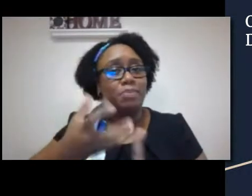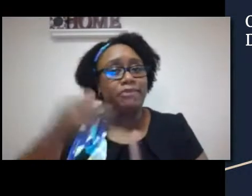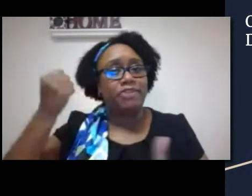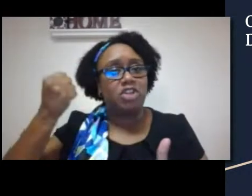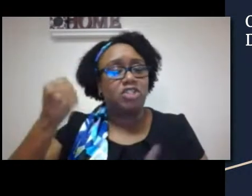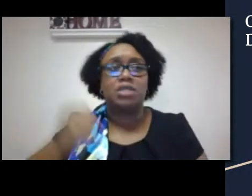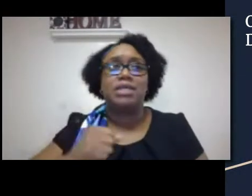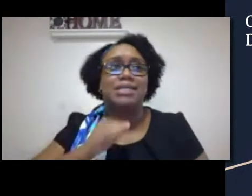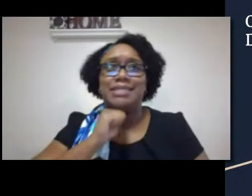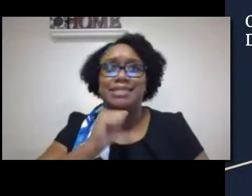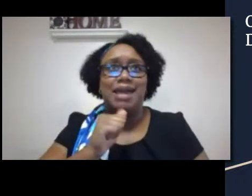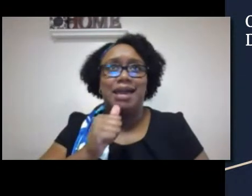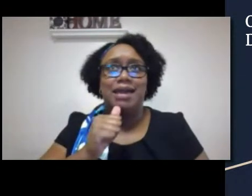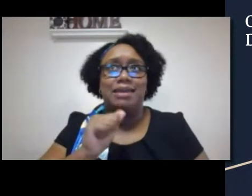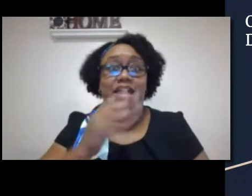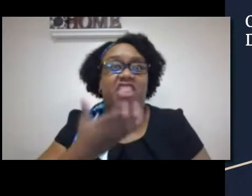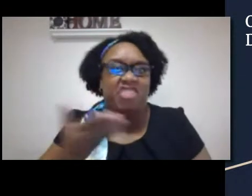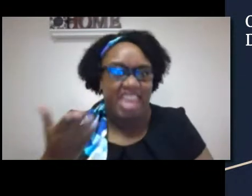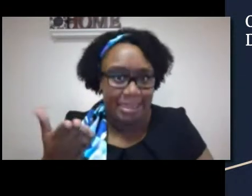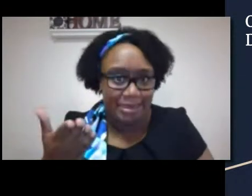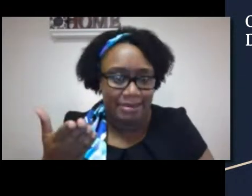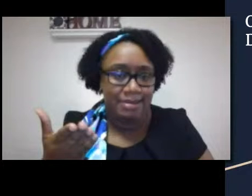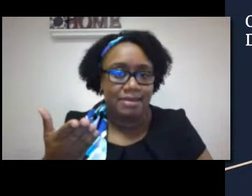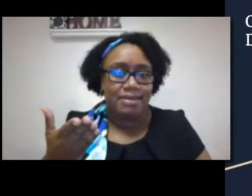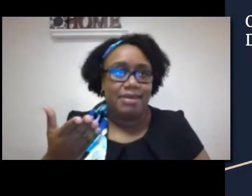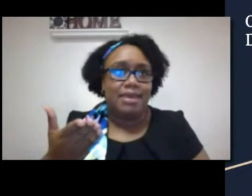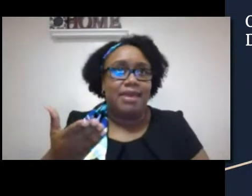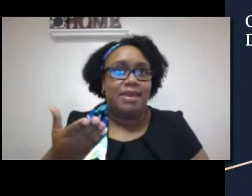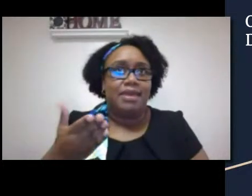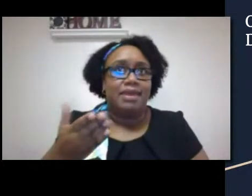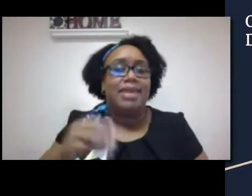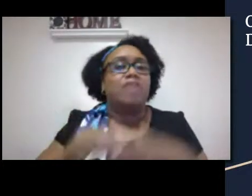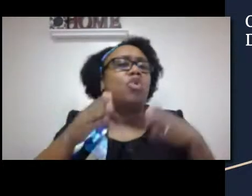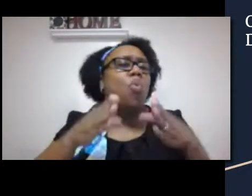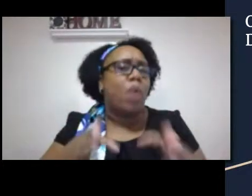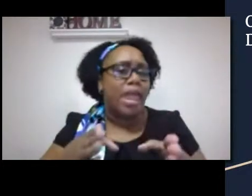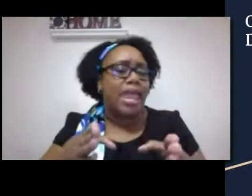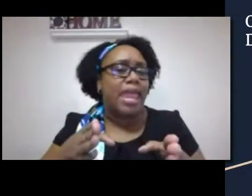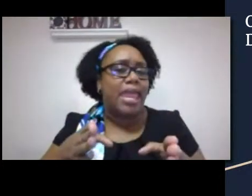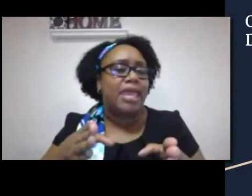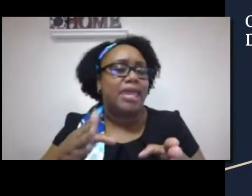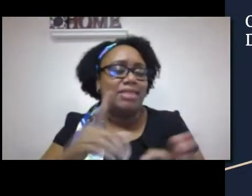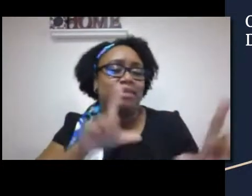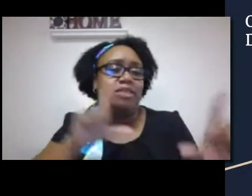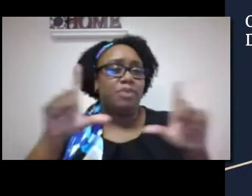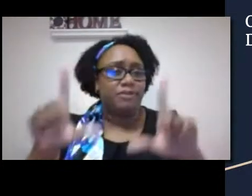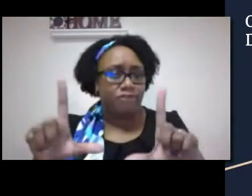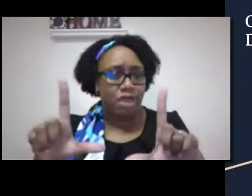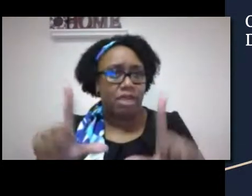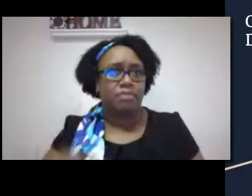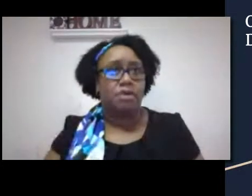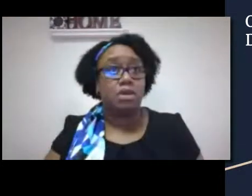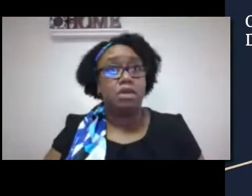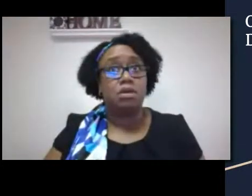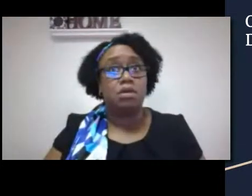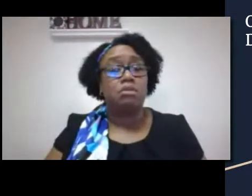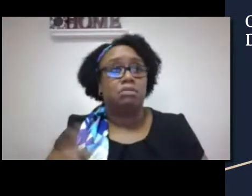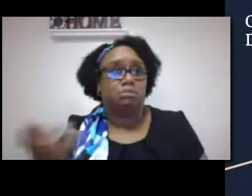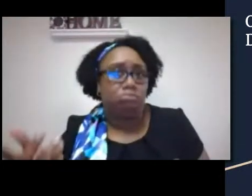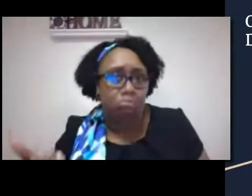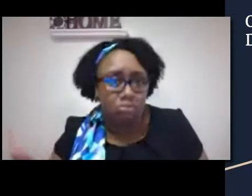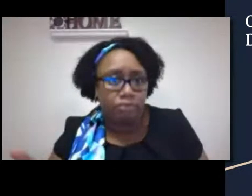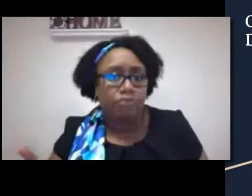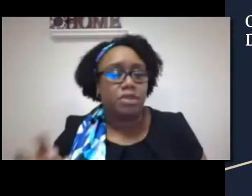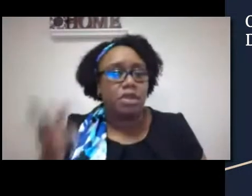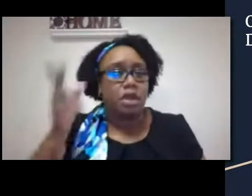that we need to acknowledge and recognize. We need to understand that auditory deprivation is not